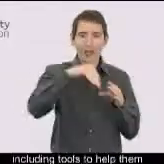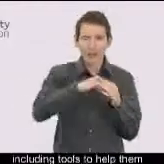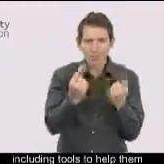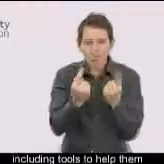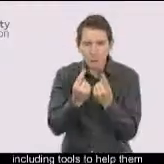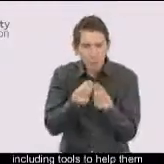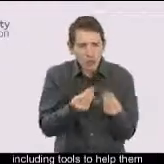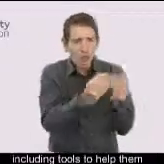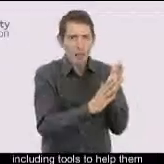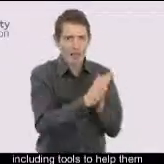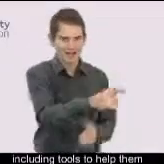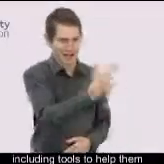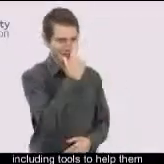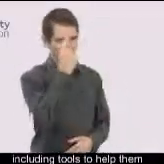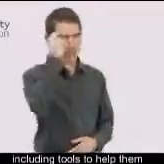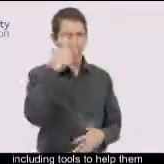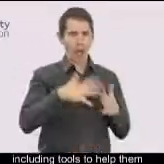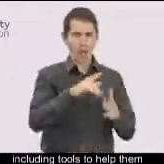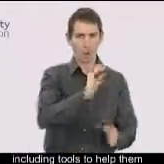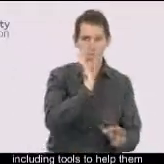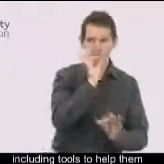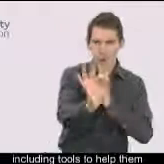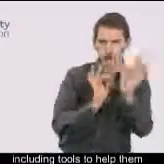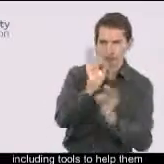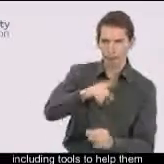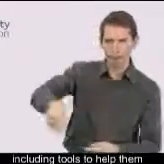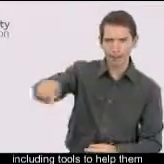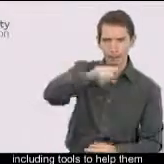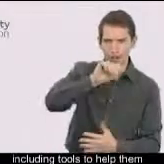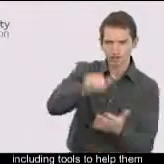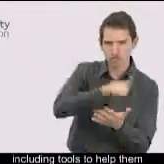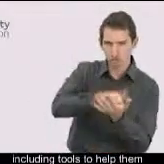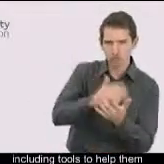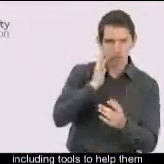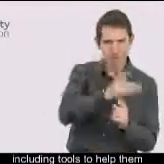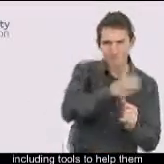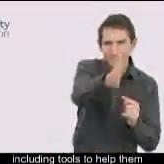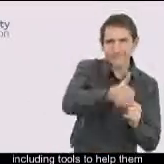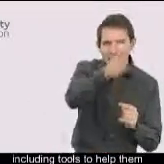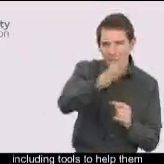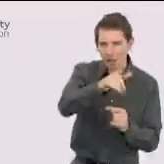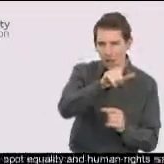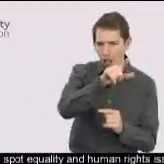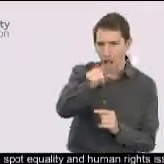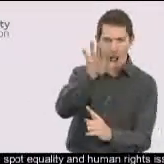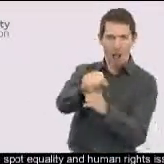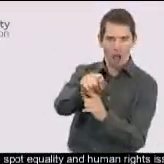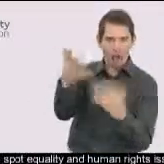including tools to help them ask people questions on visits, and to spot equality and human rights issues